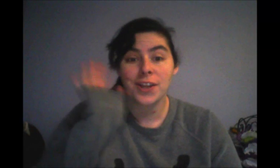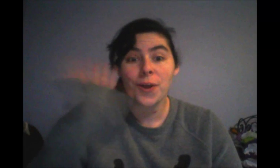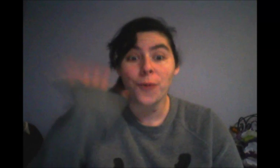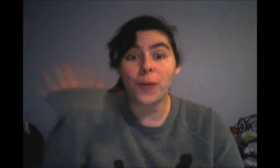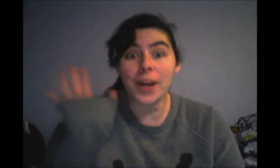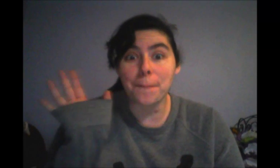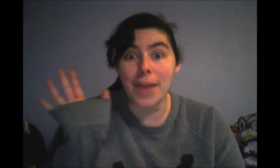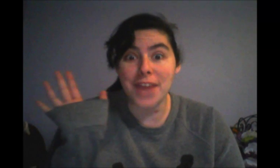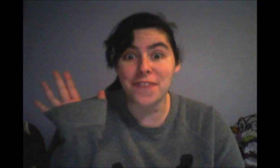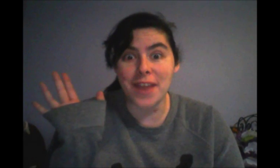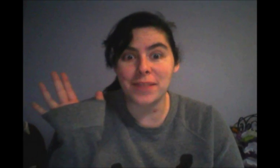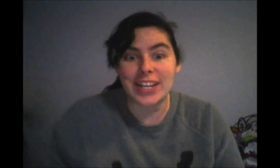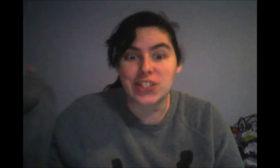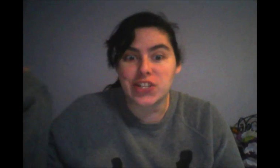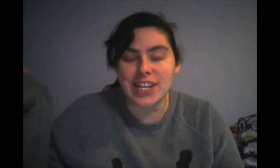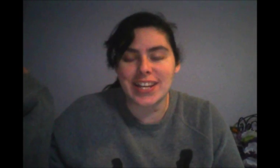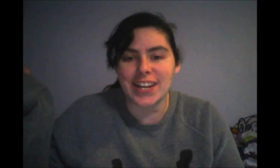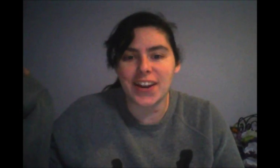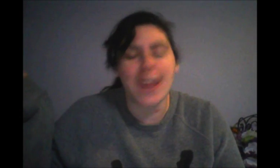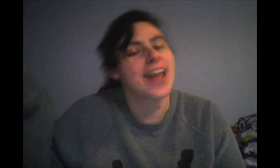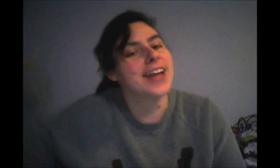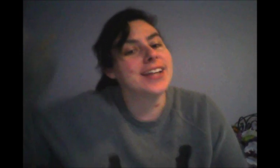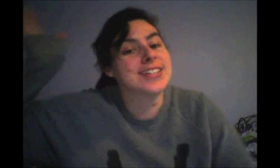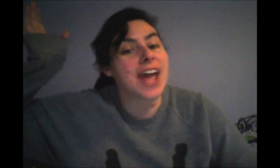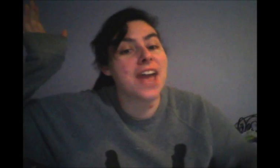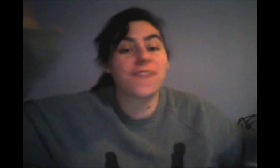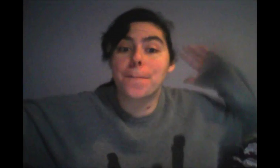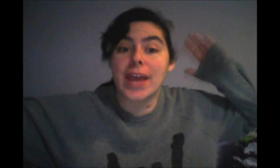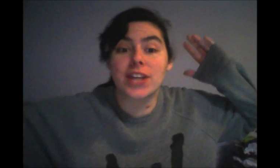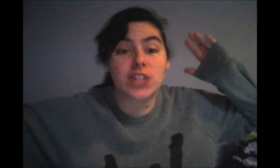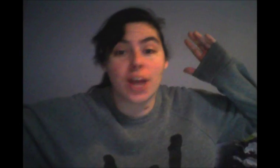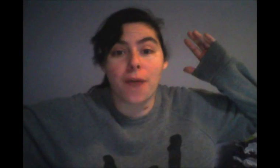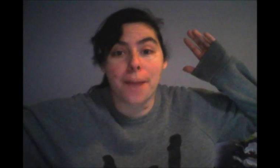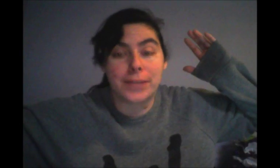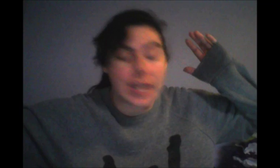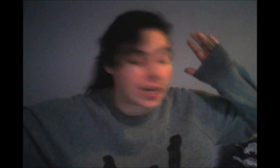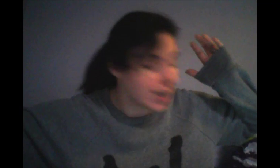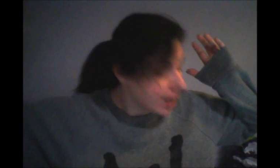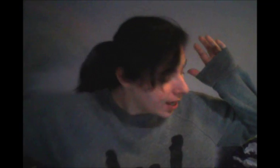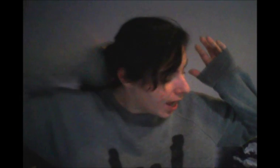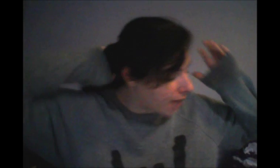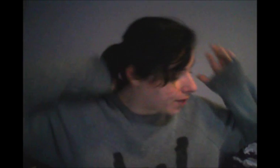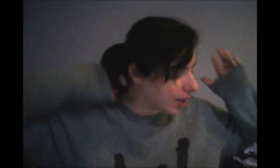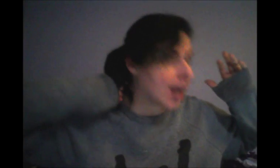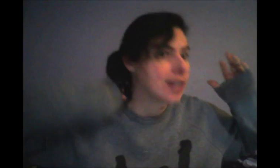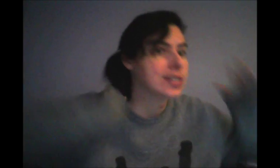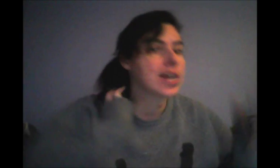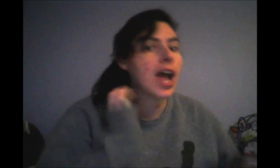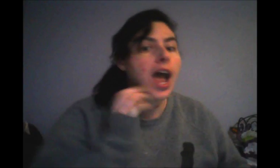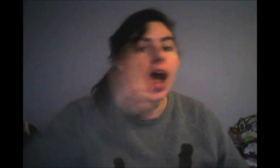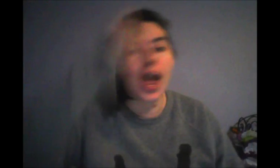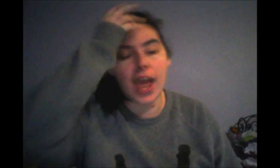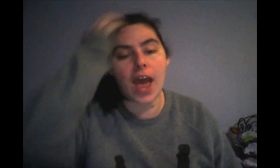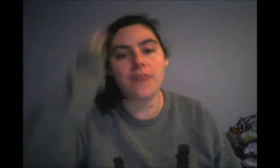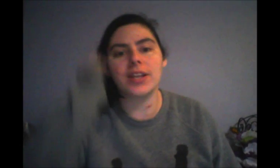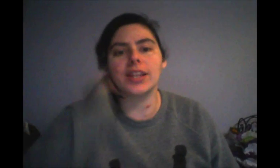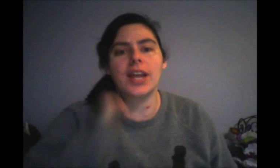What up, band family? It's G here, and it's time for a band show update. I realize I haven't, like,